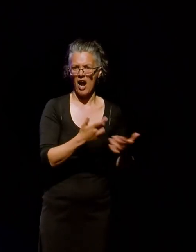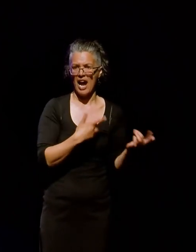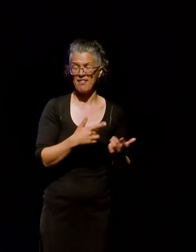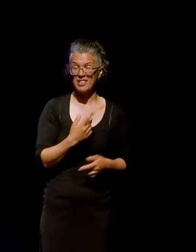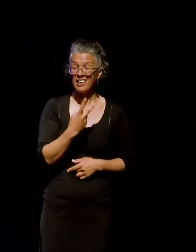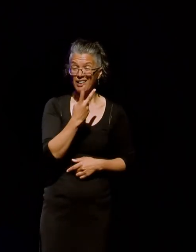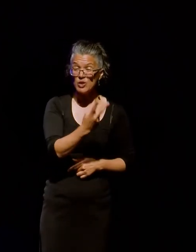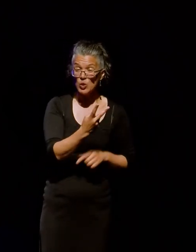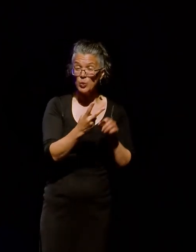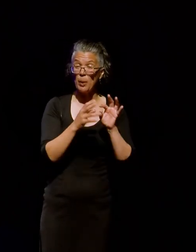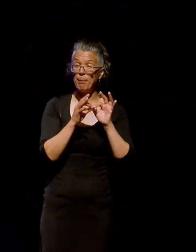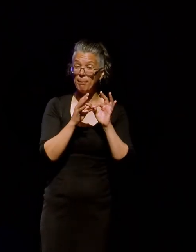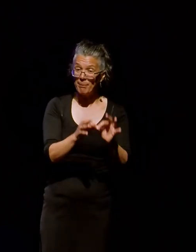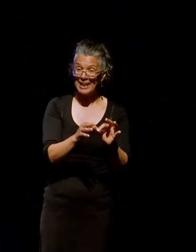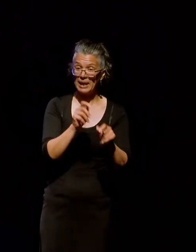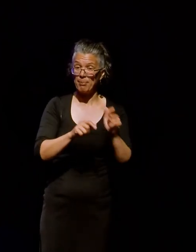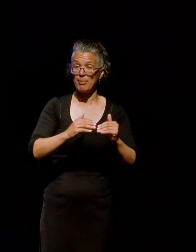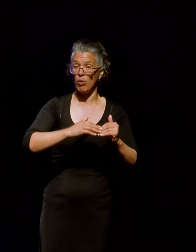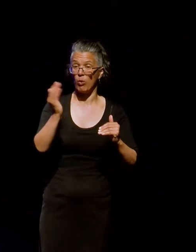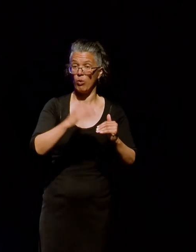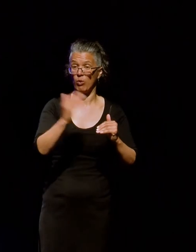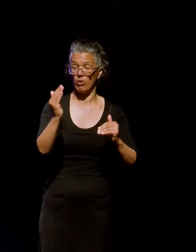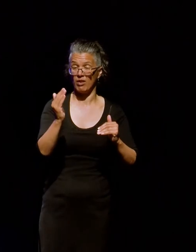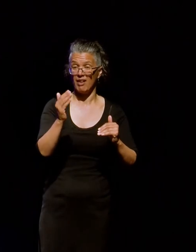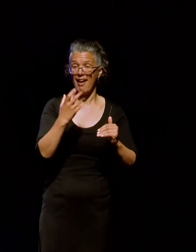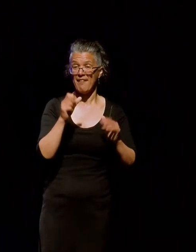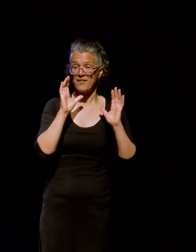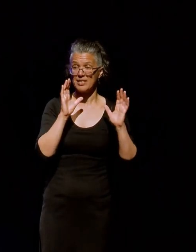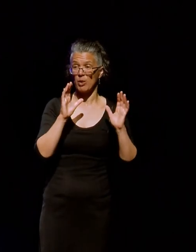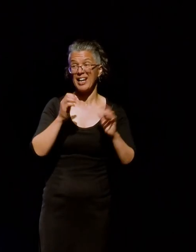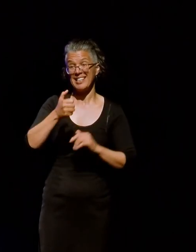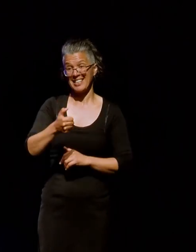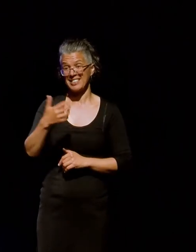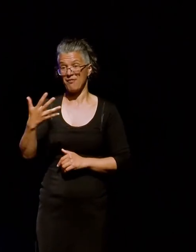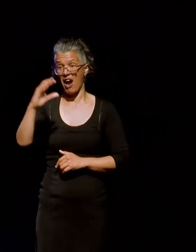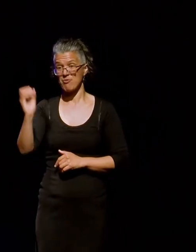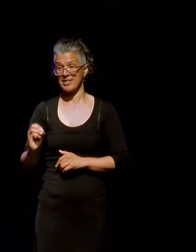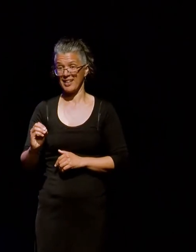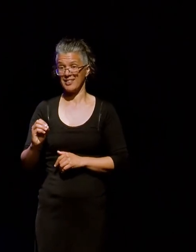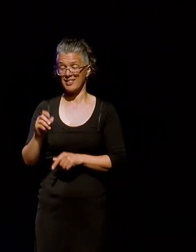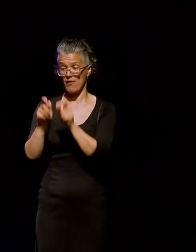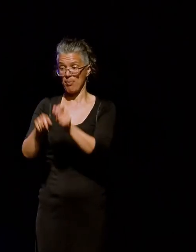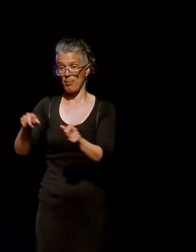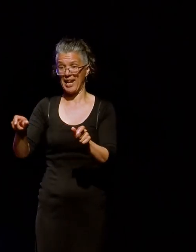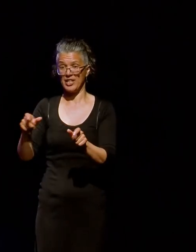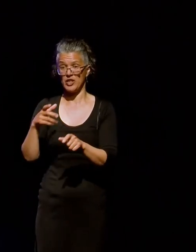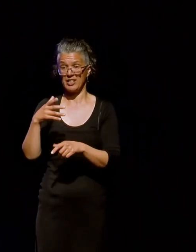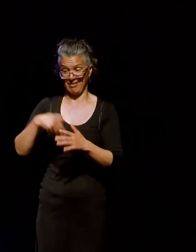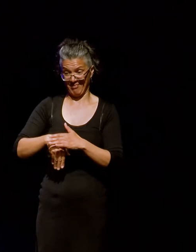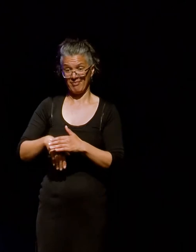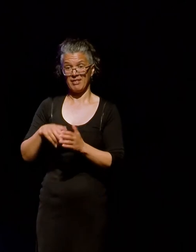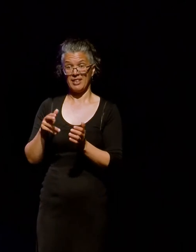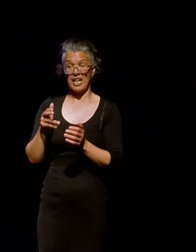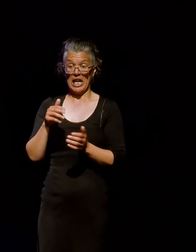billion people using Facebook and roughly 65% of the population. In, in, Aotearoa